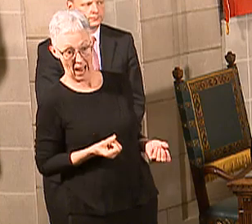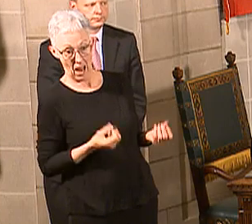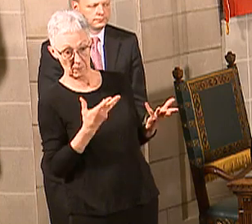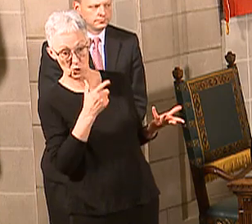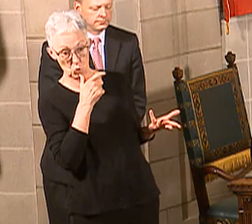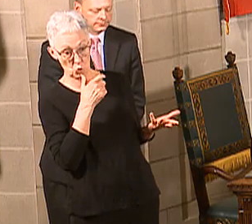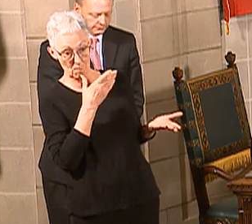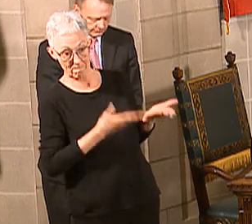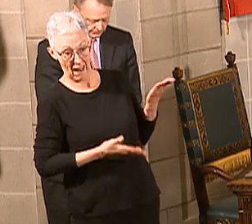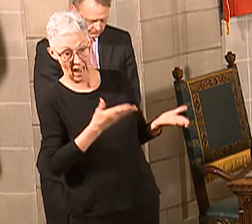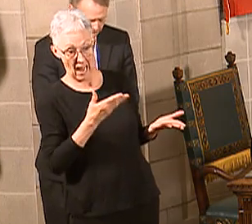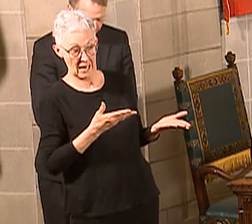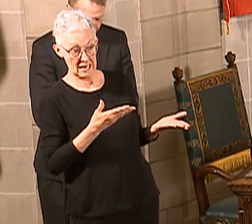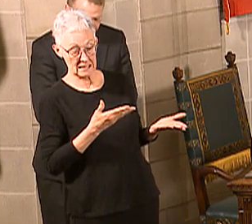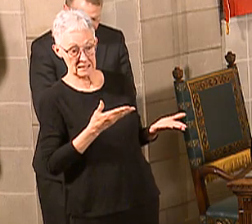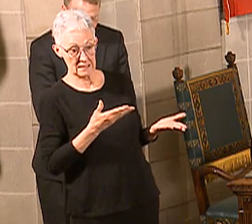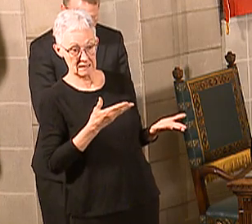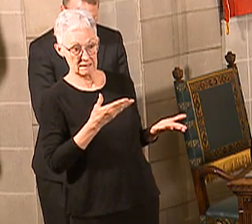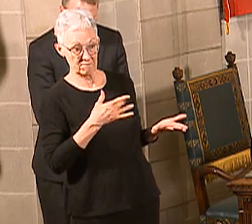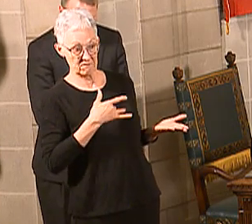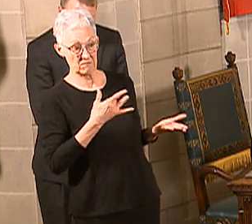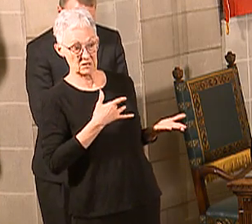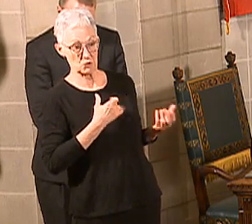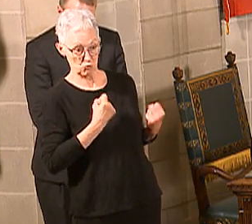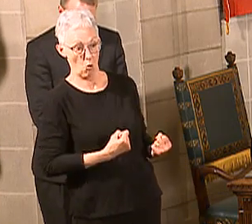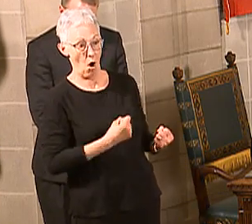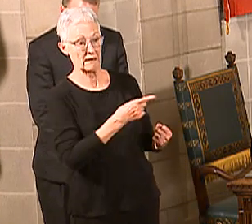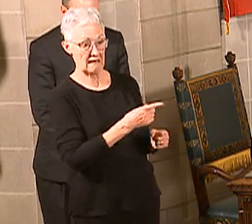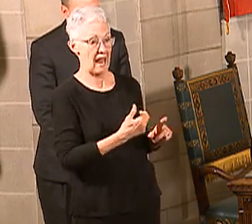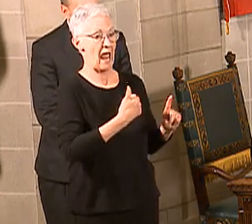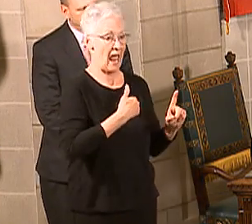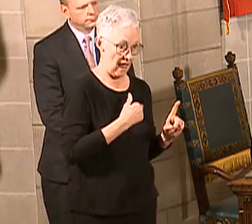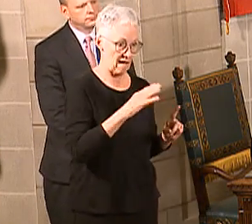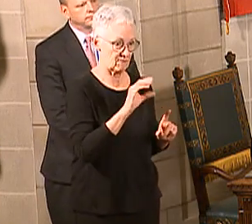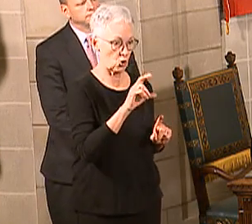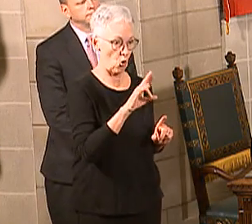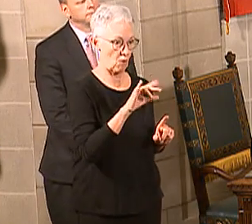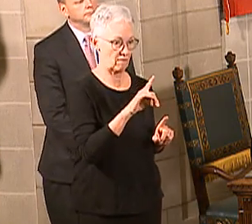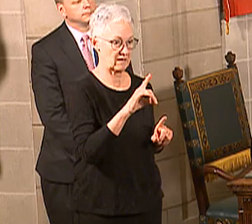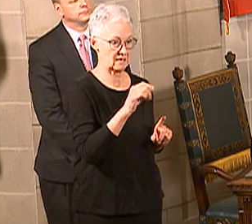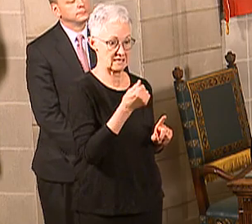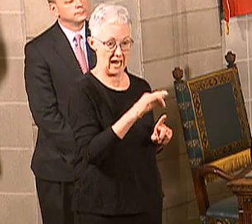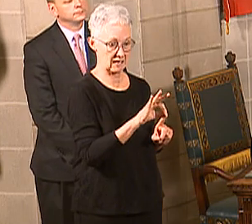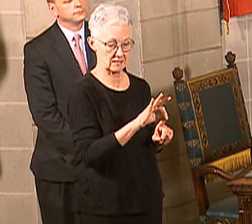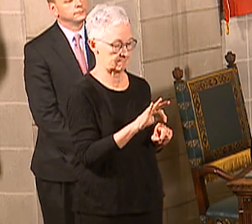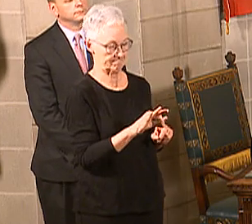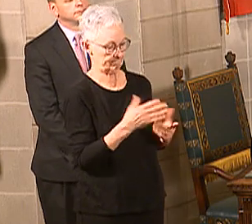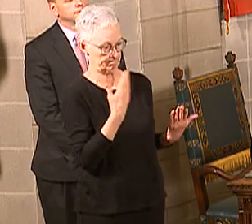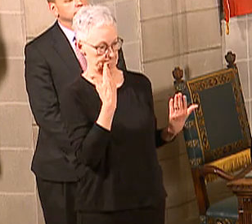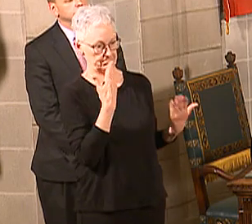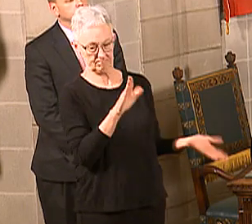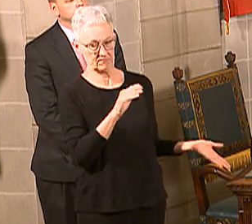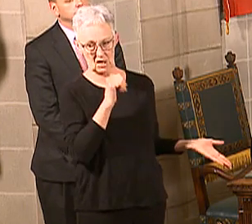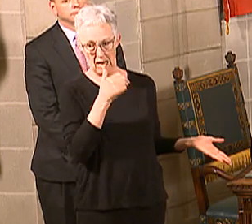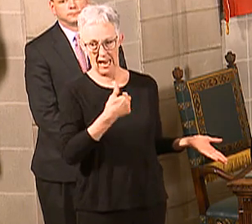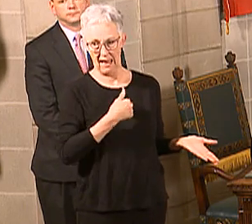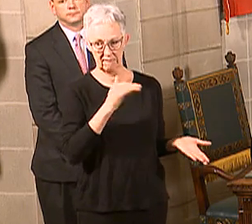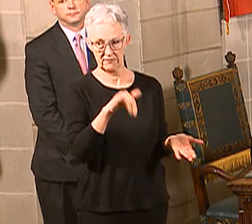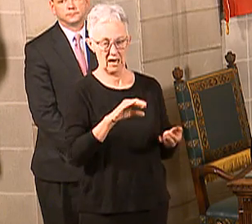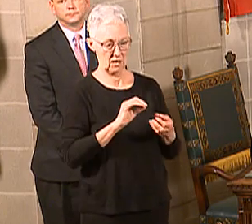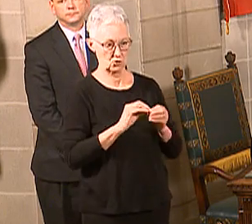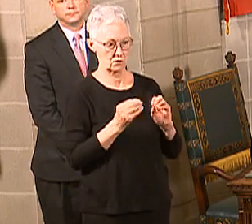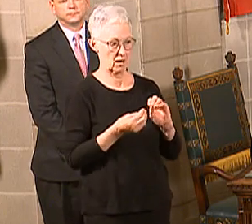answer. I know when we talked yesterday about the number of people that are in hospitals that are under